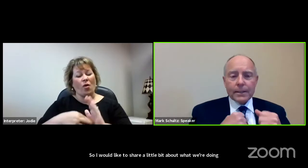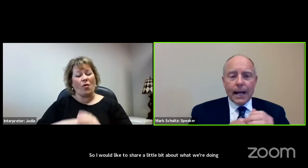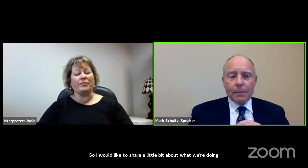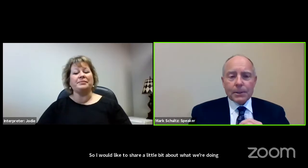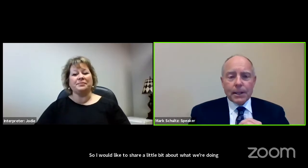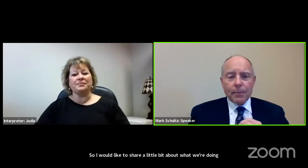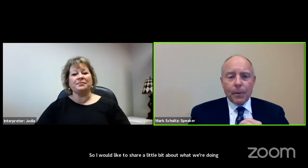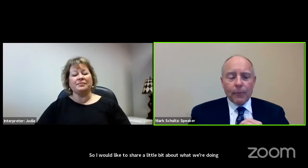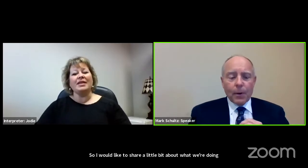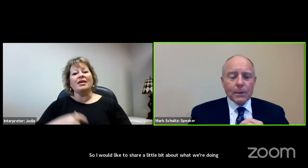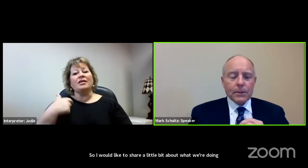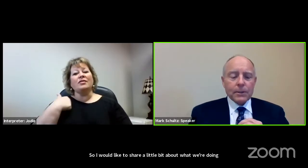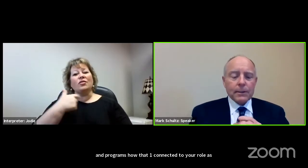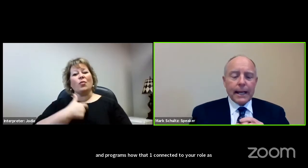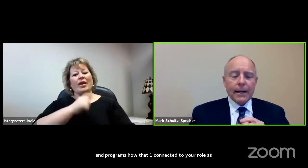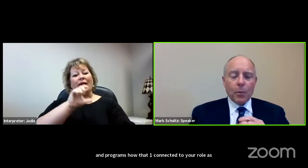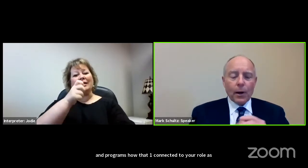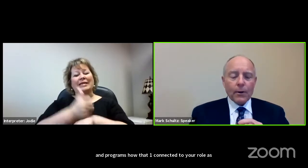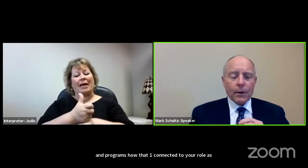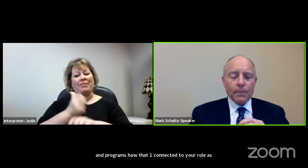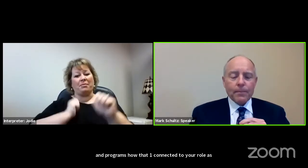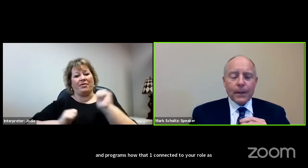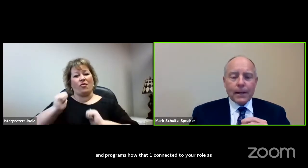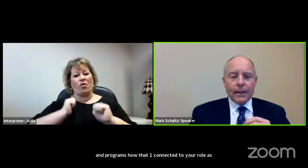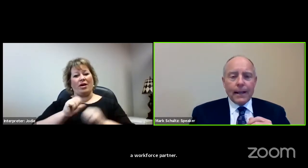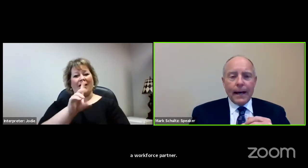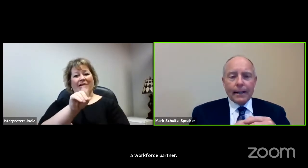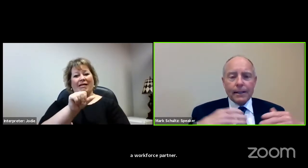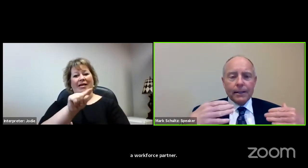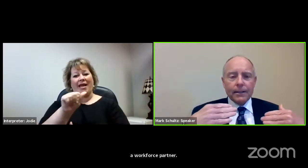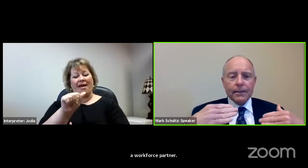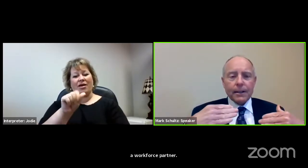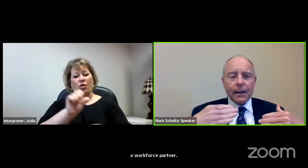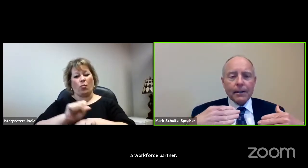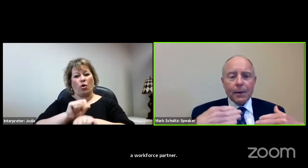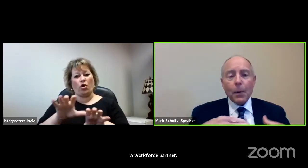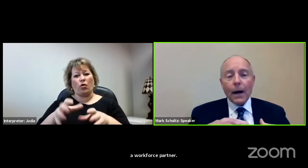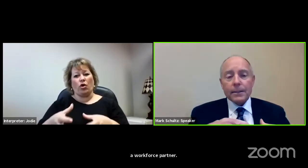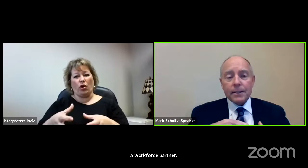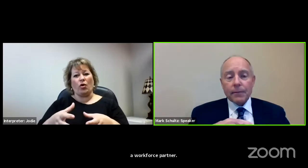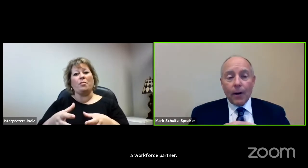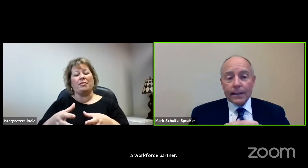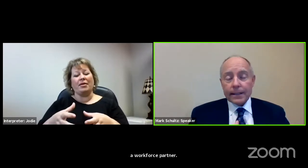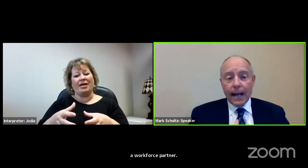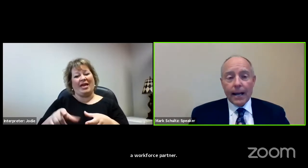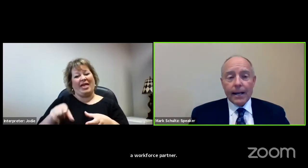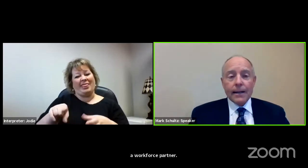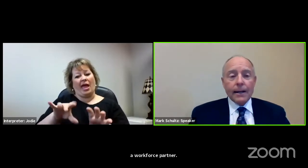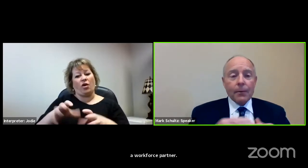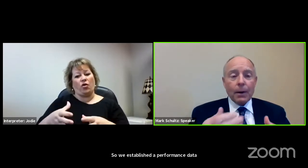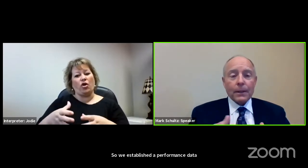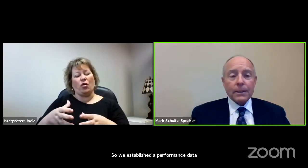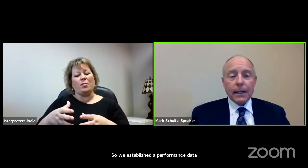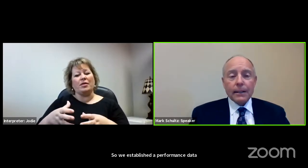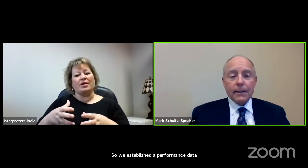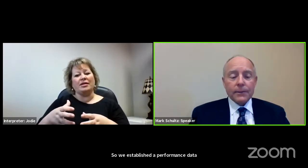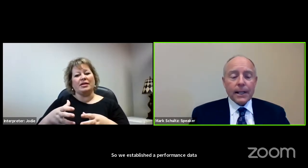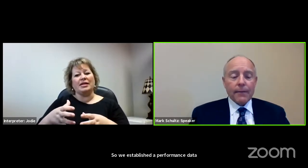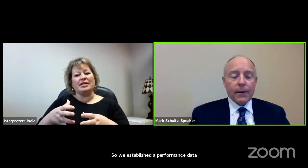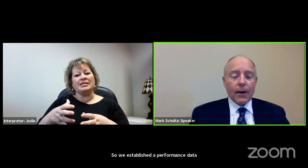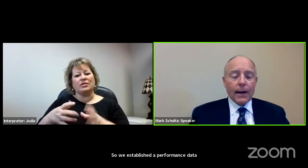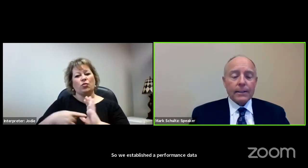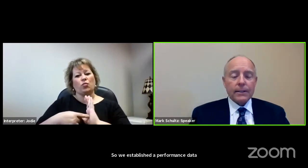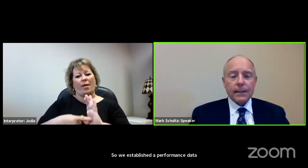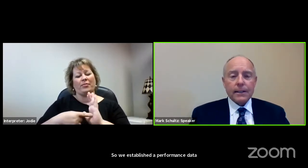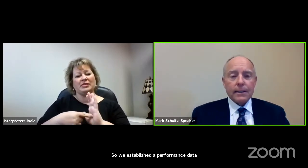So we established a performance data work group that is comprised of RSA, representative